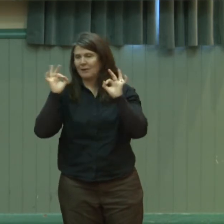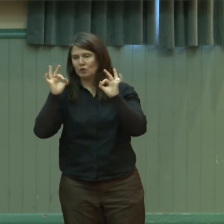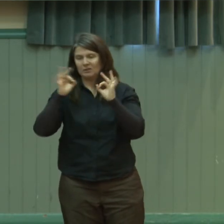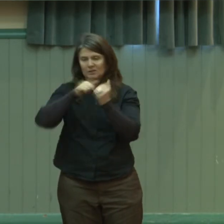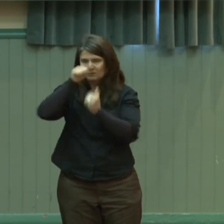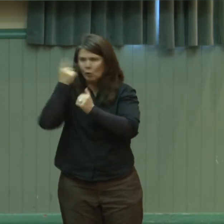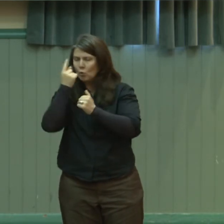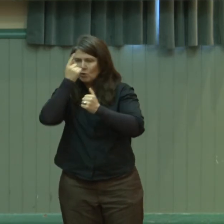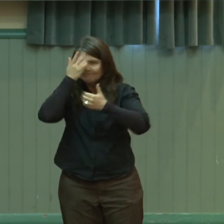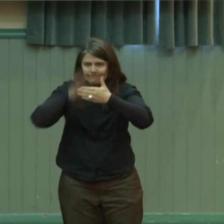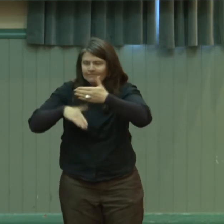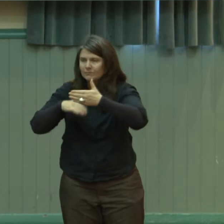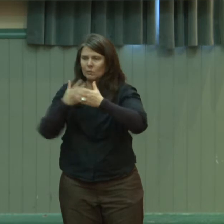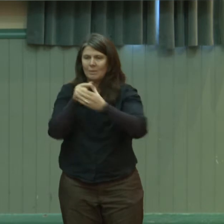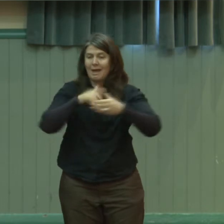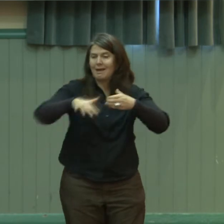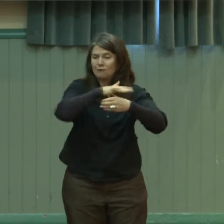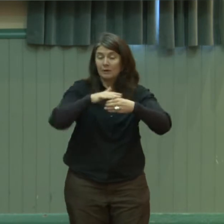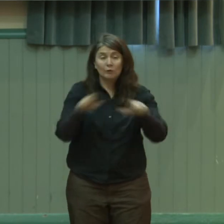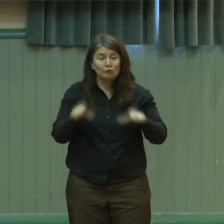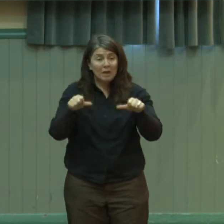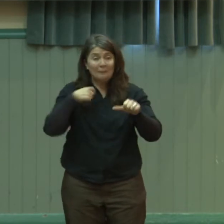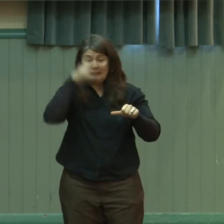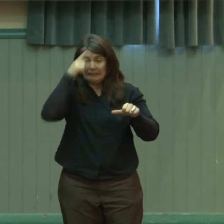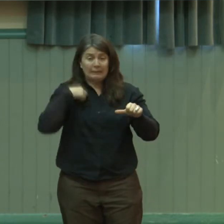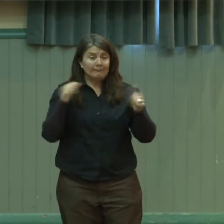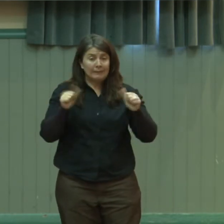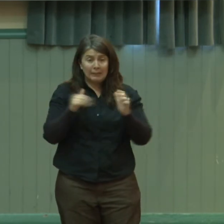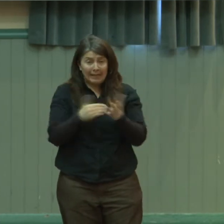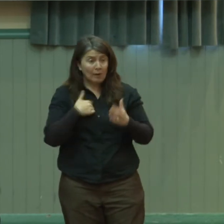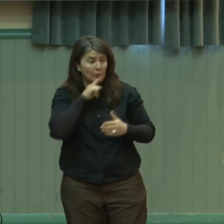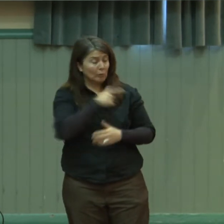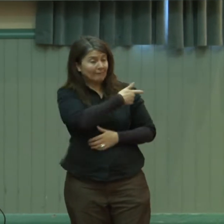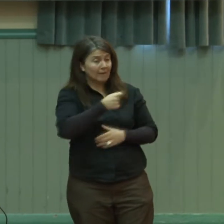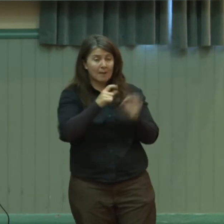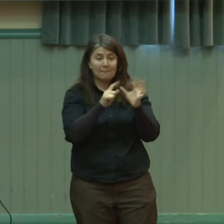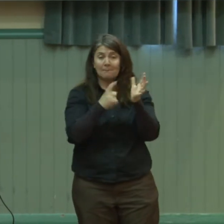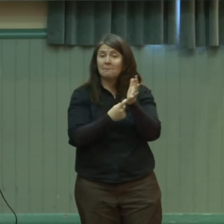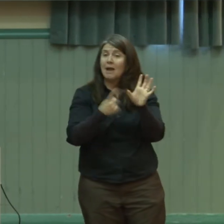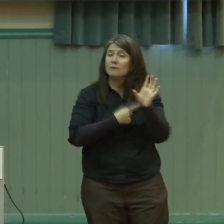So I think without further ado, I will invite Barry to come to the podium and speak to us.